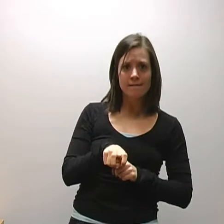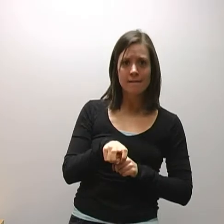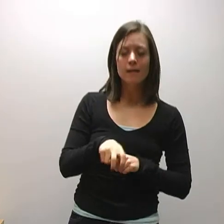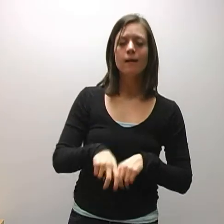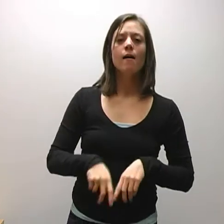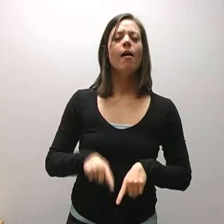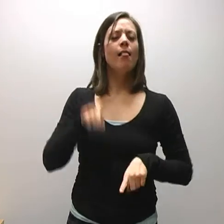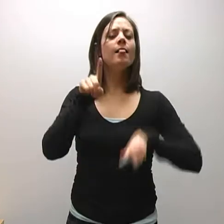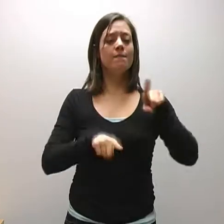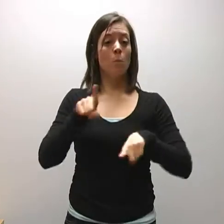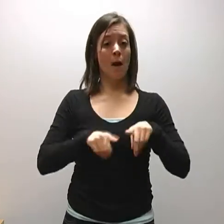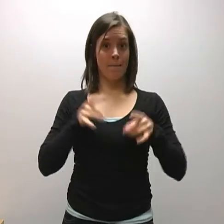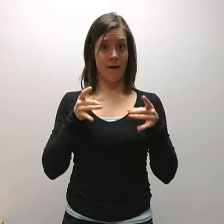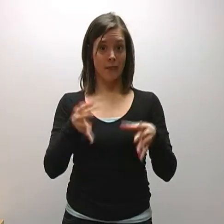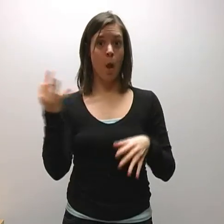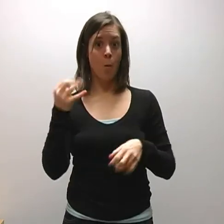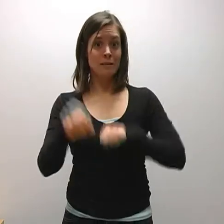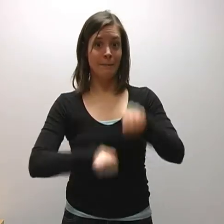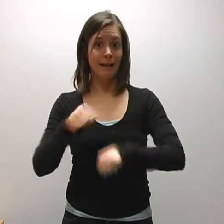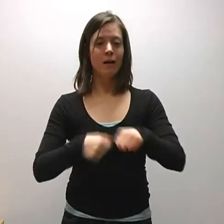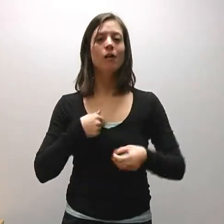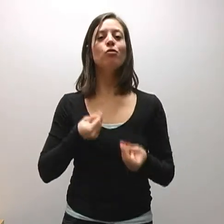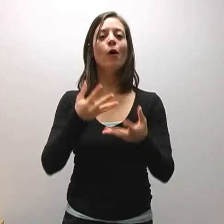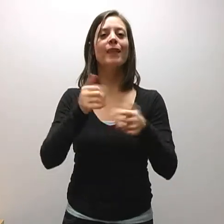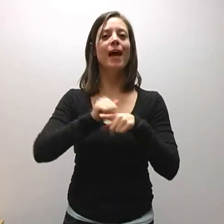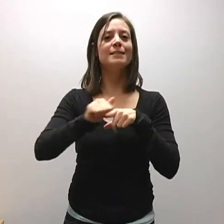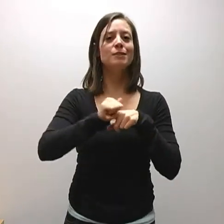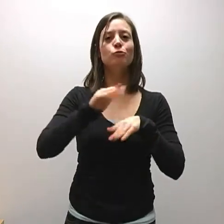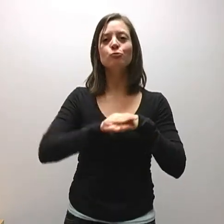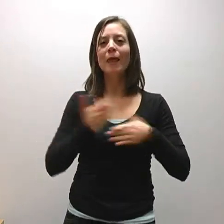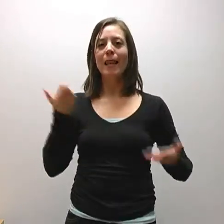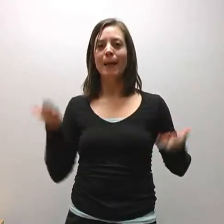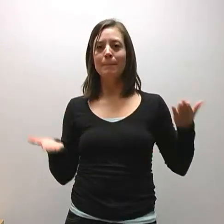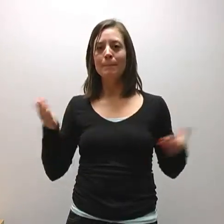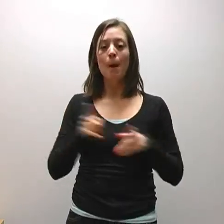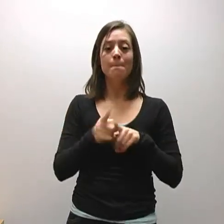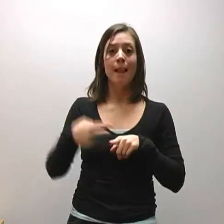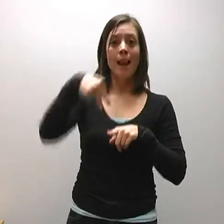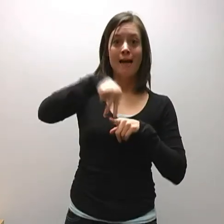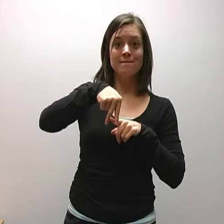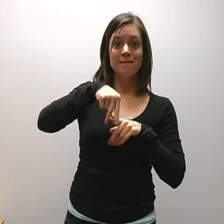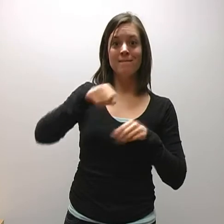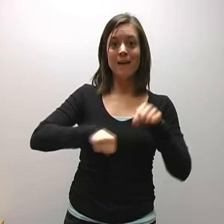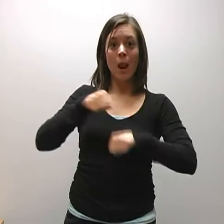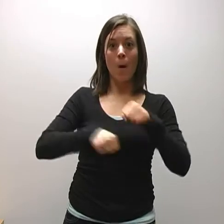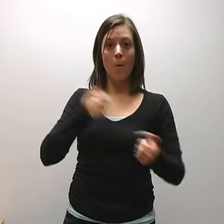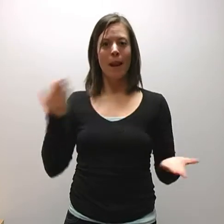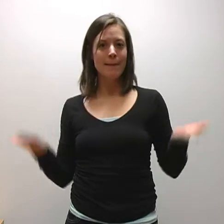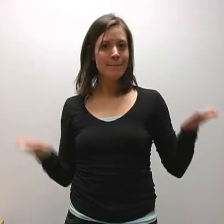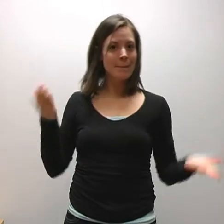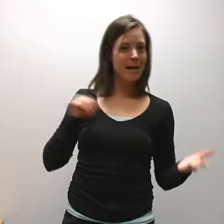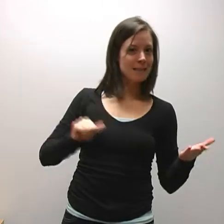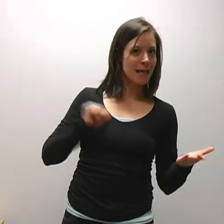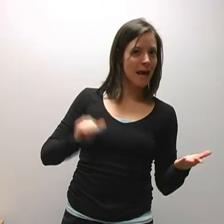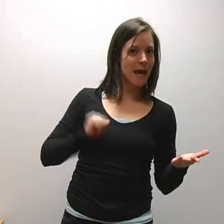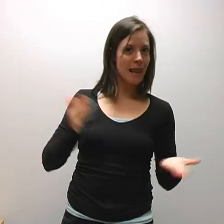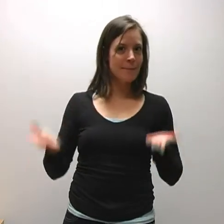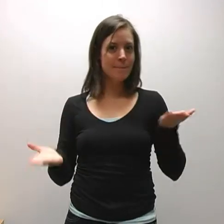And my father's husband, one side of the limb, and the long limb, like that limb,